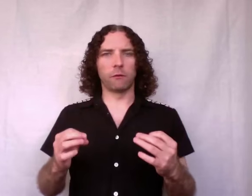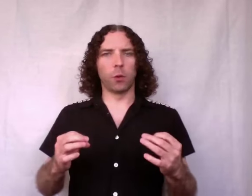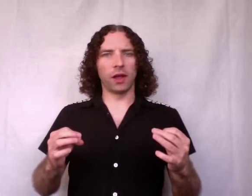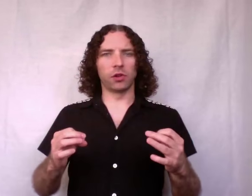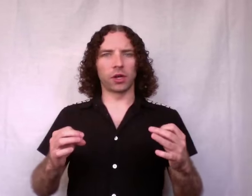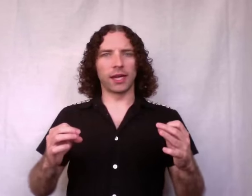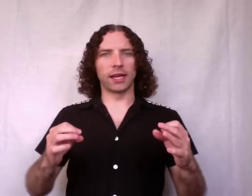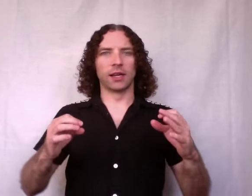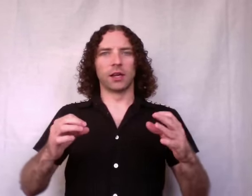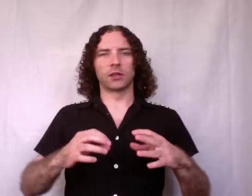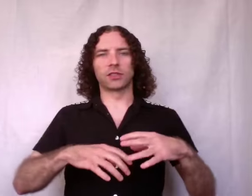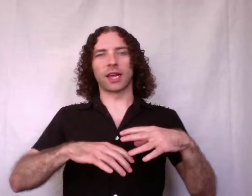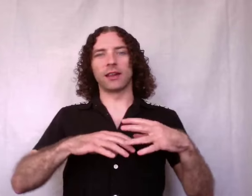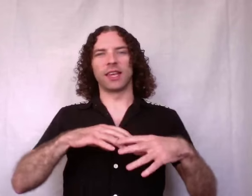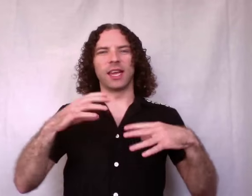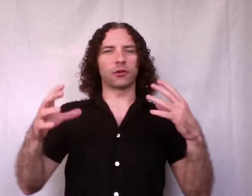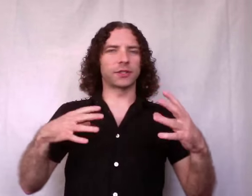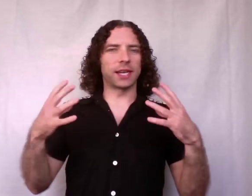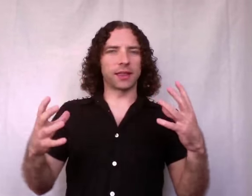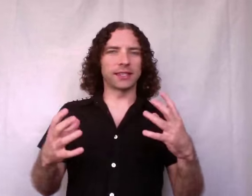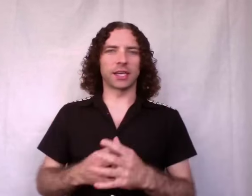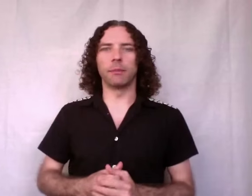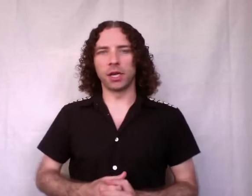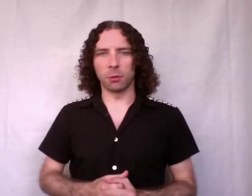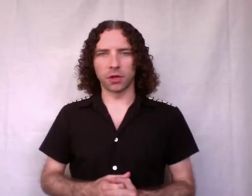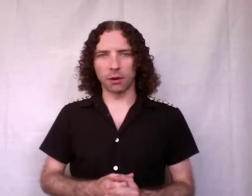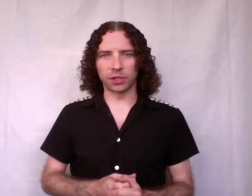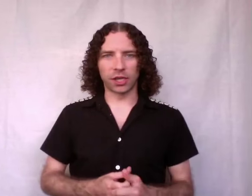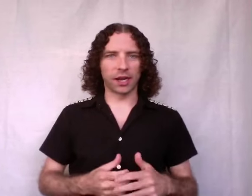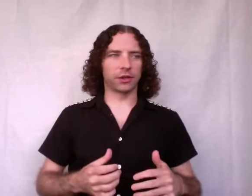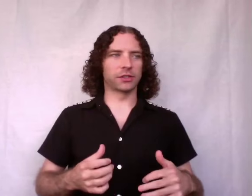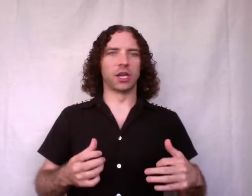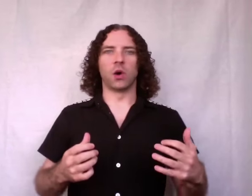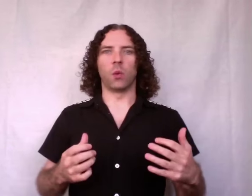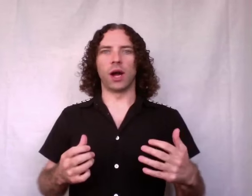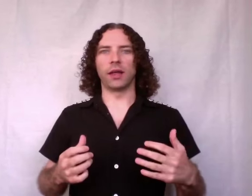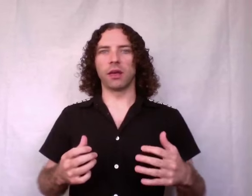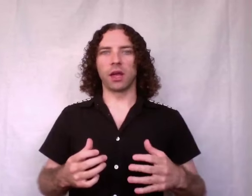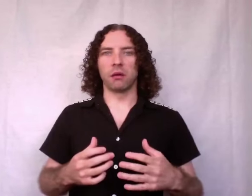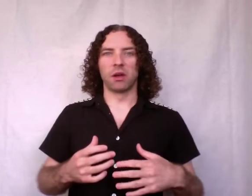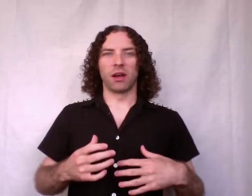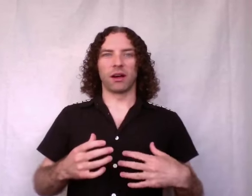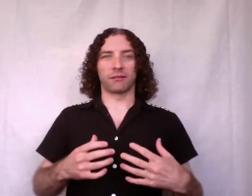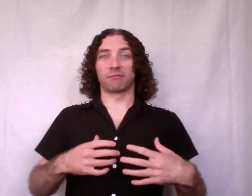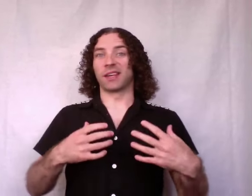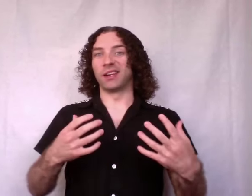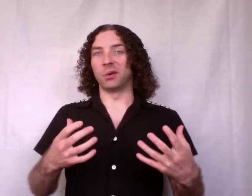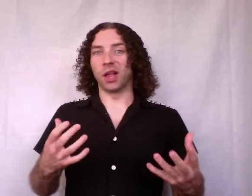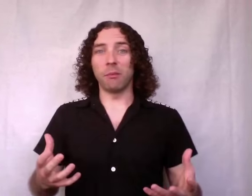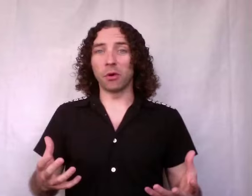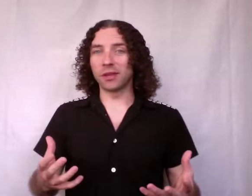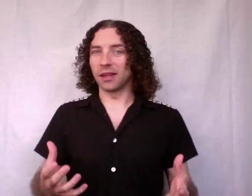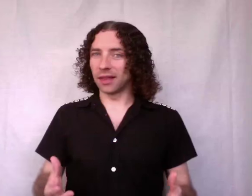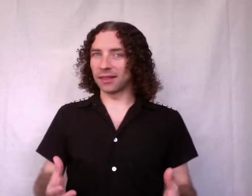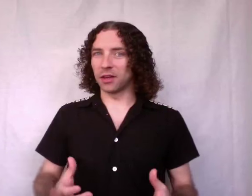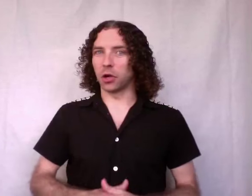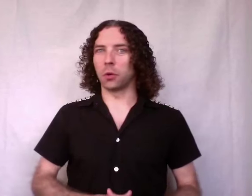way of looking at kind of the interesting things that can be done with garbage collectors. Why they can do a lot more than you think they do.